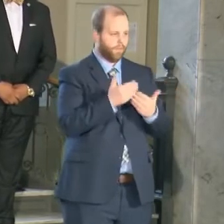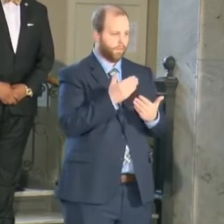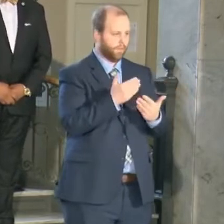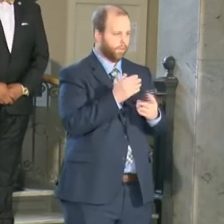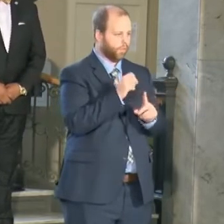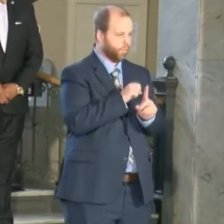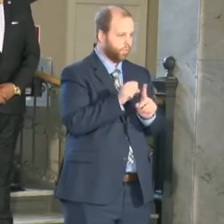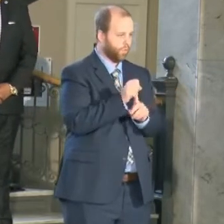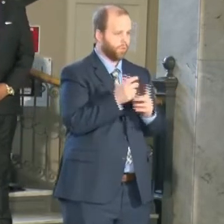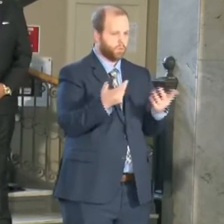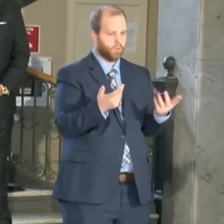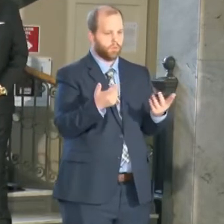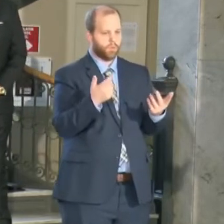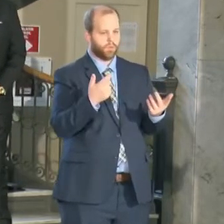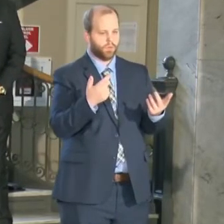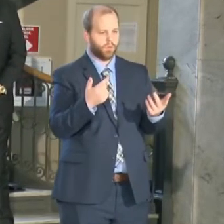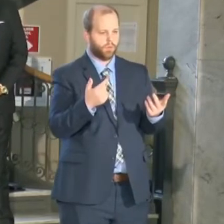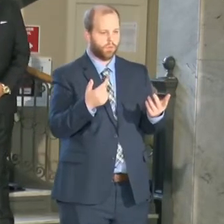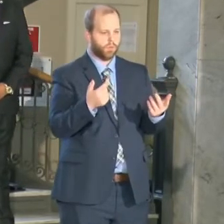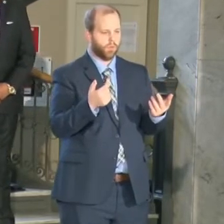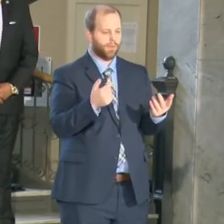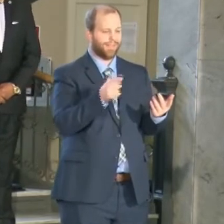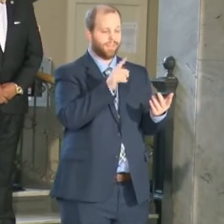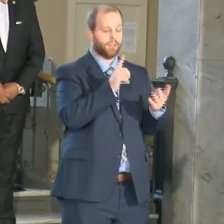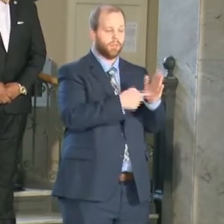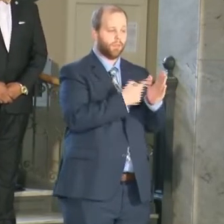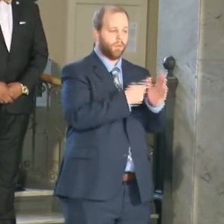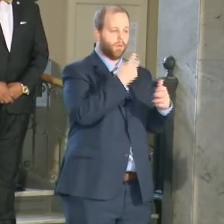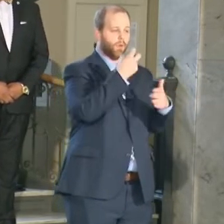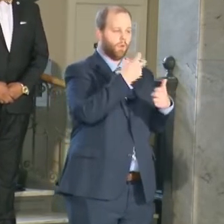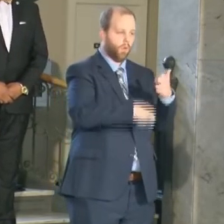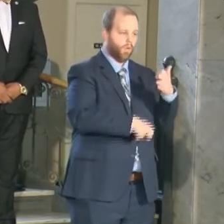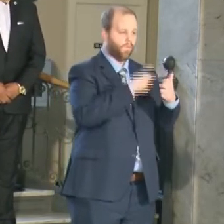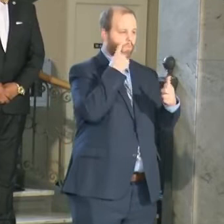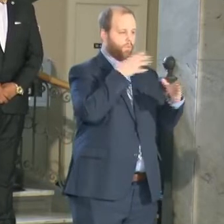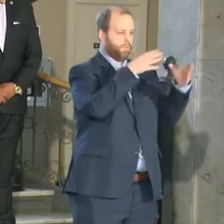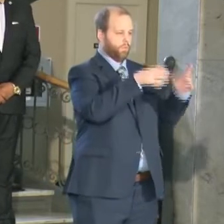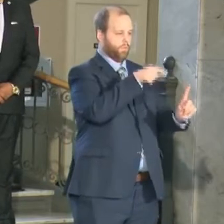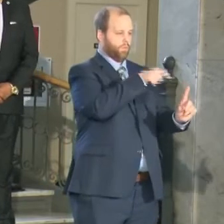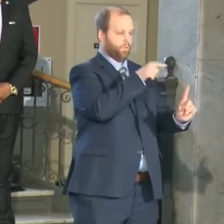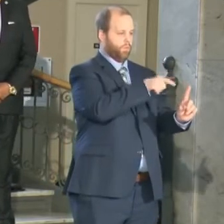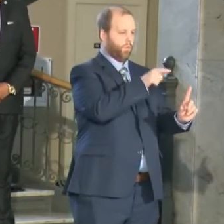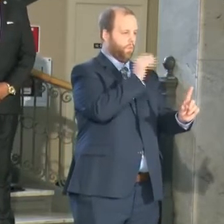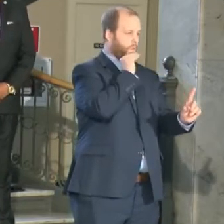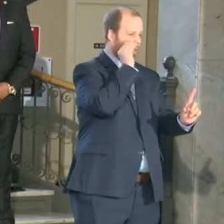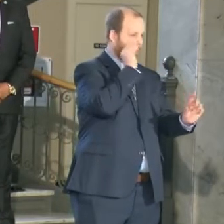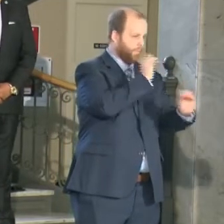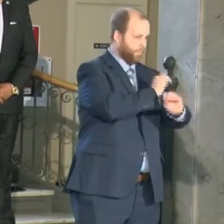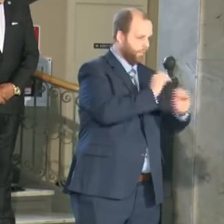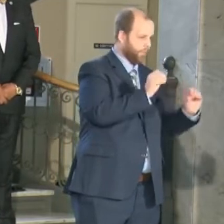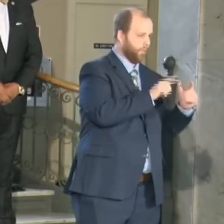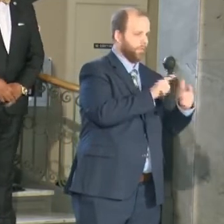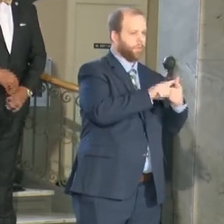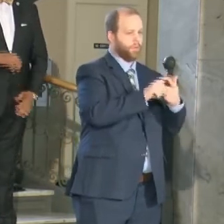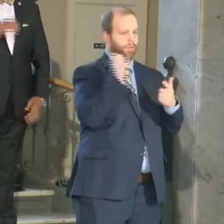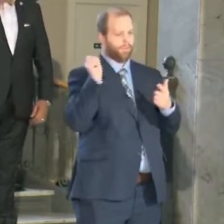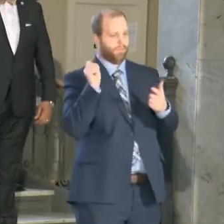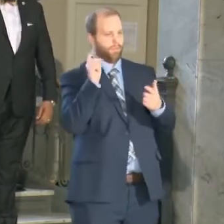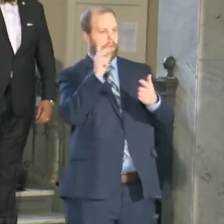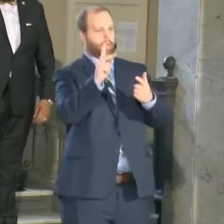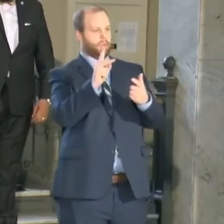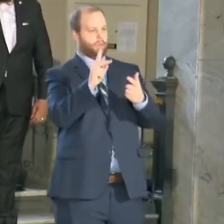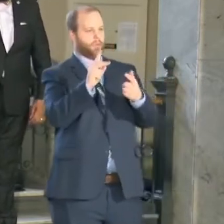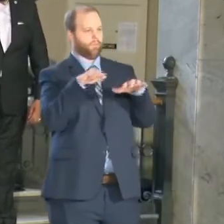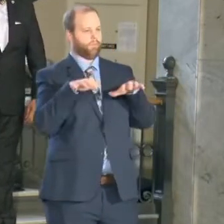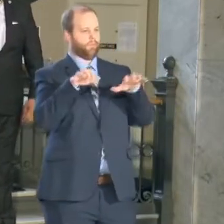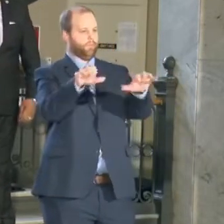ban the box it's just really hard uh for an individual uh to that's re-entering into society to get a job with a living wage and